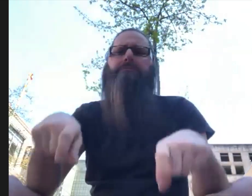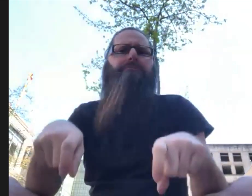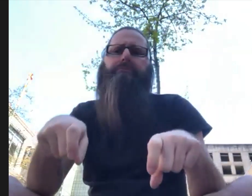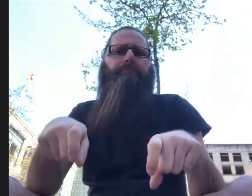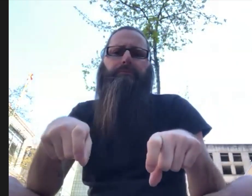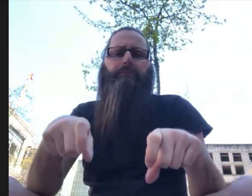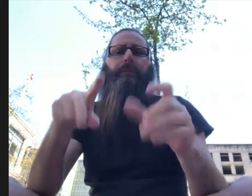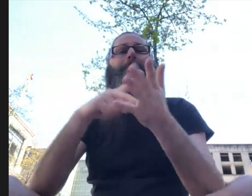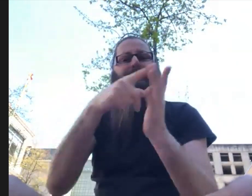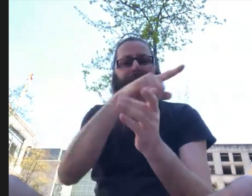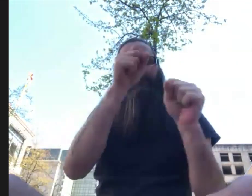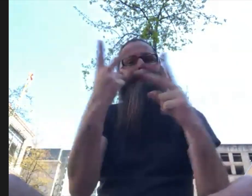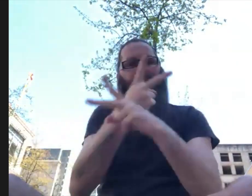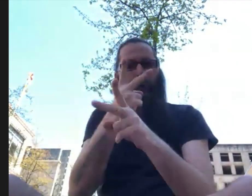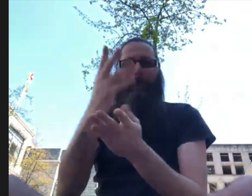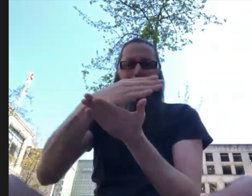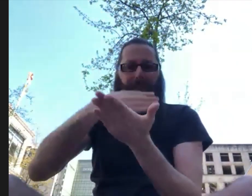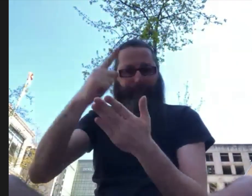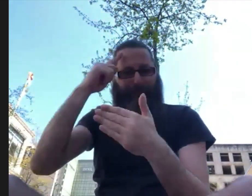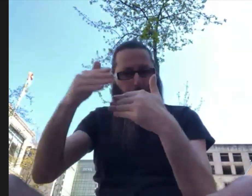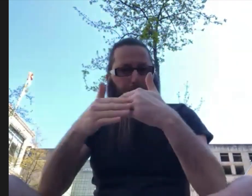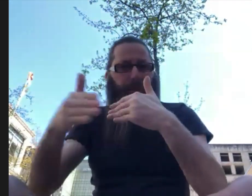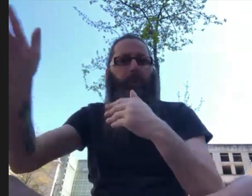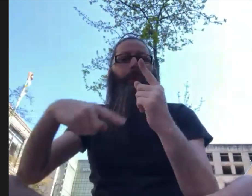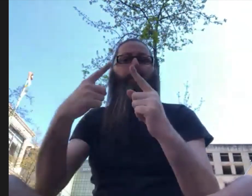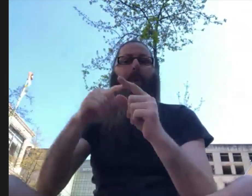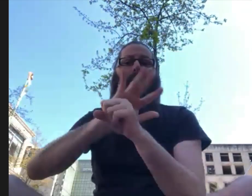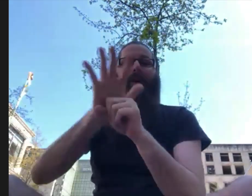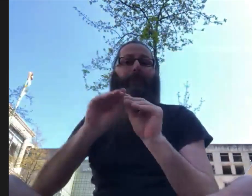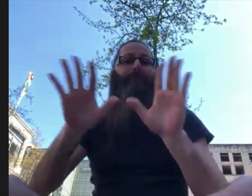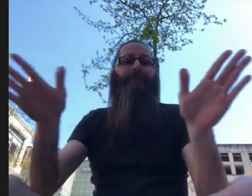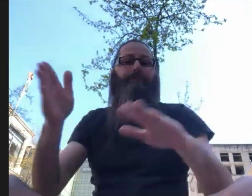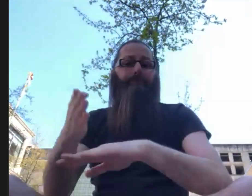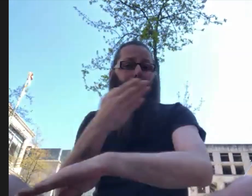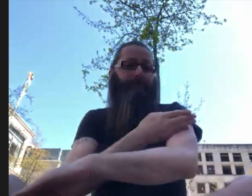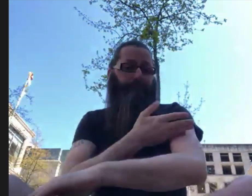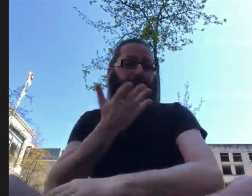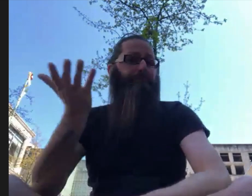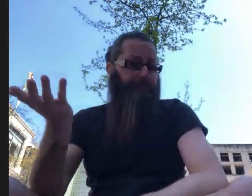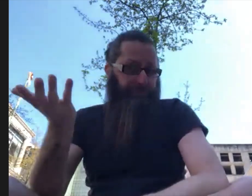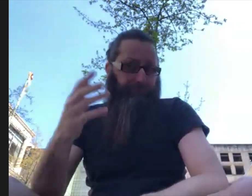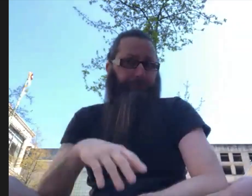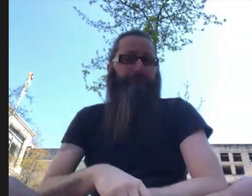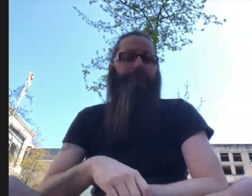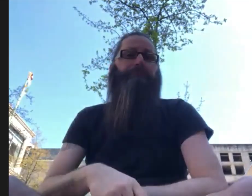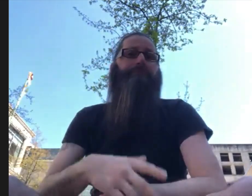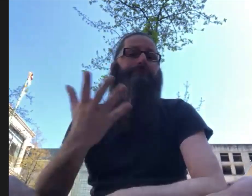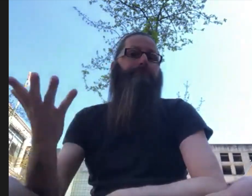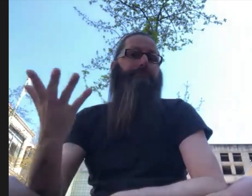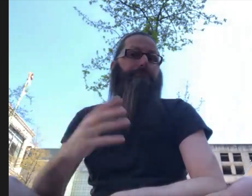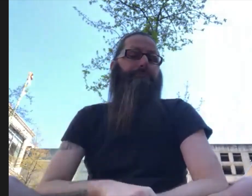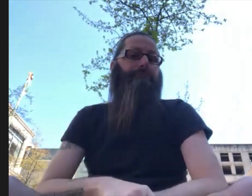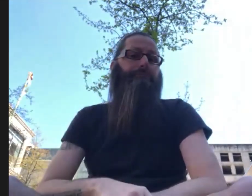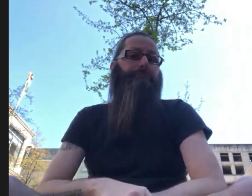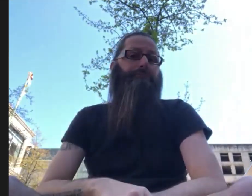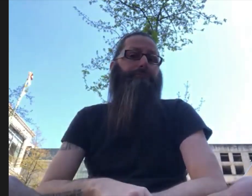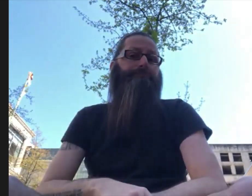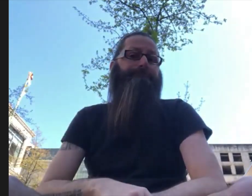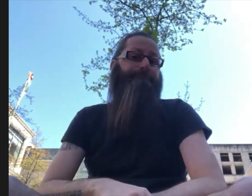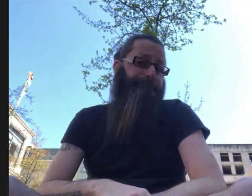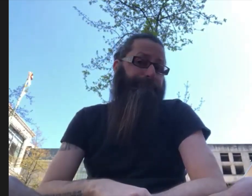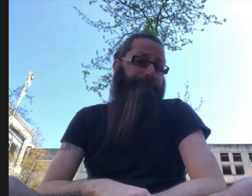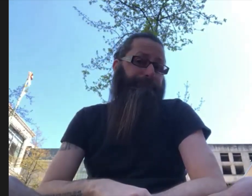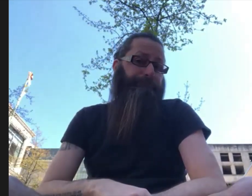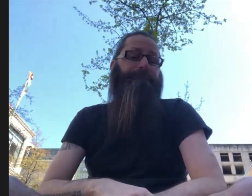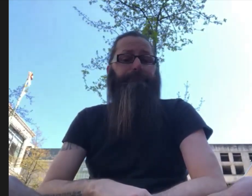where this money is going to support people during rent and how they're going to pay things back. Instead, we can support things like the park system